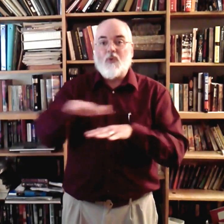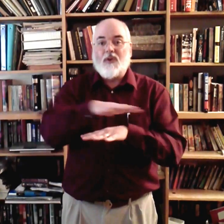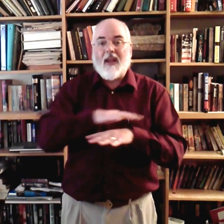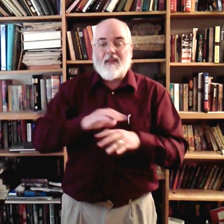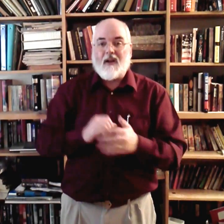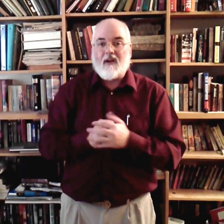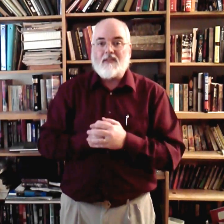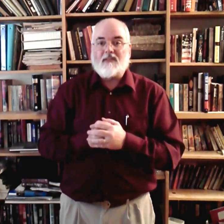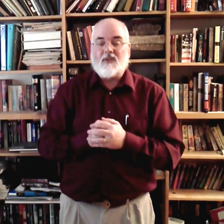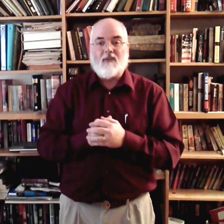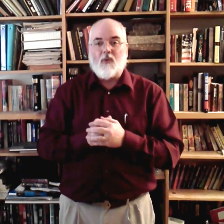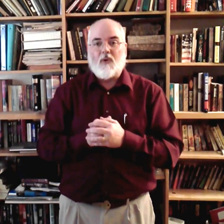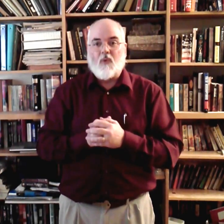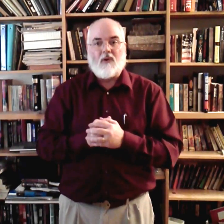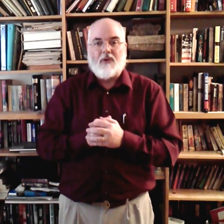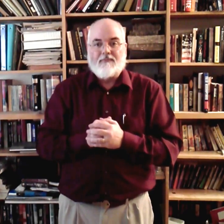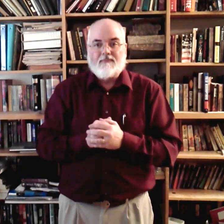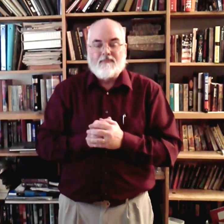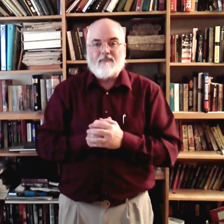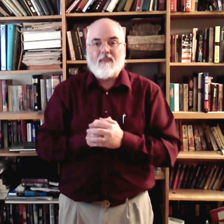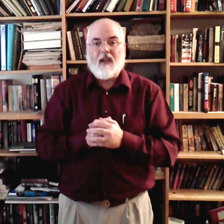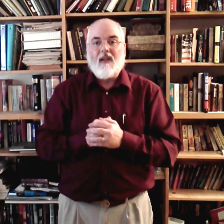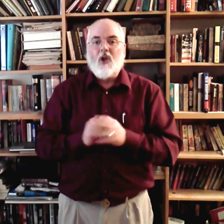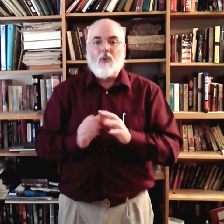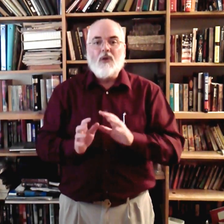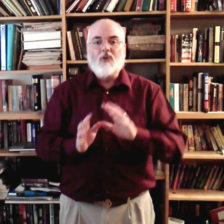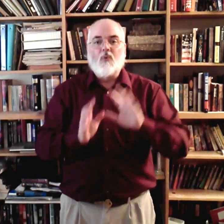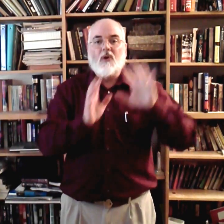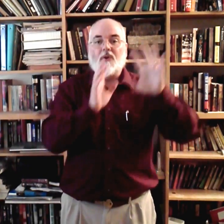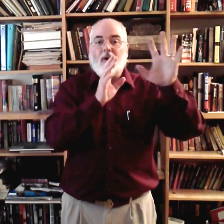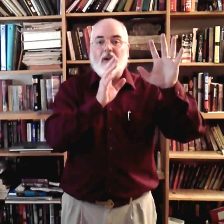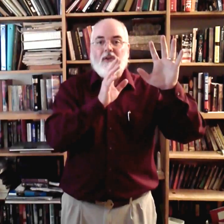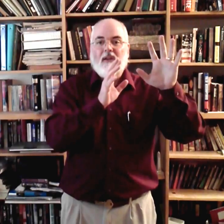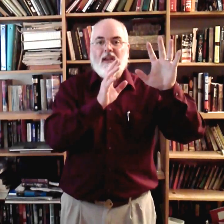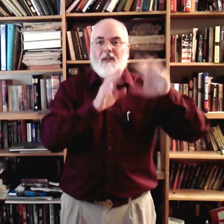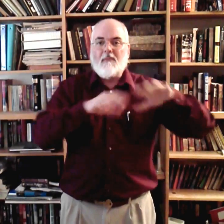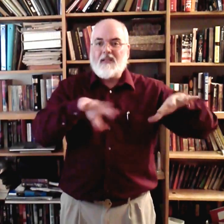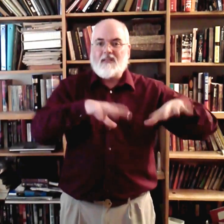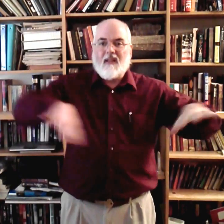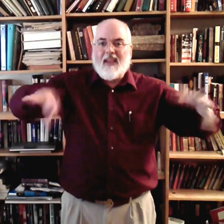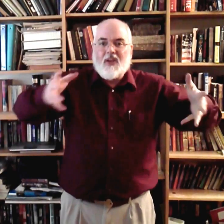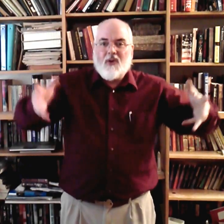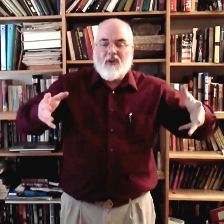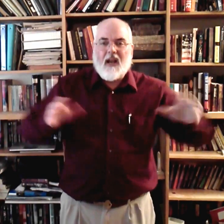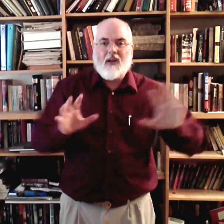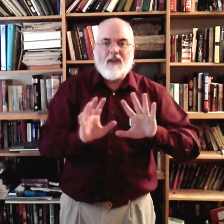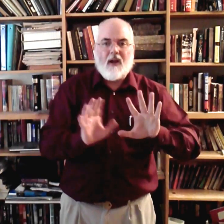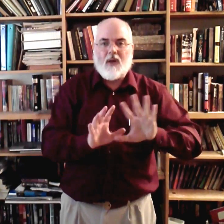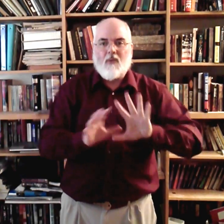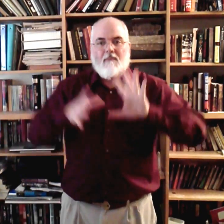word land there instead of the word world. Okay? We used world earlier to mean here, and I really want